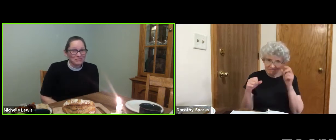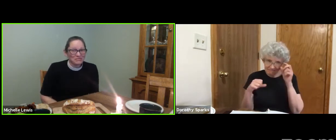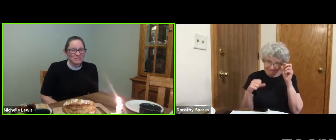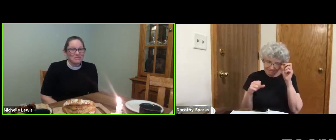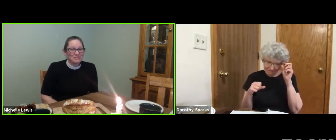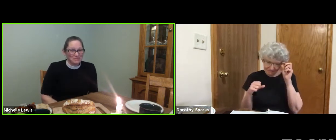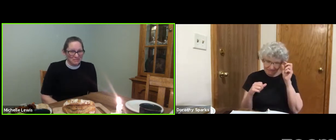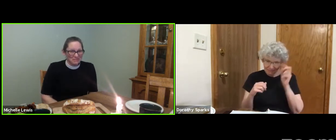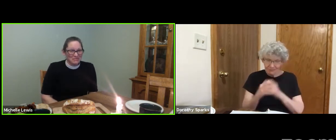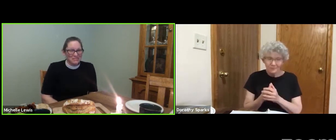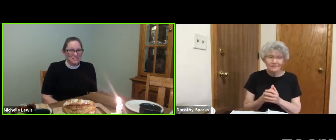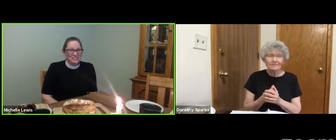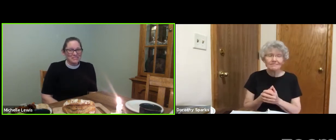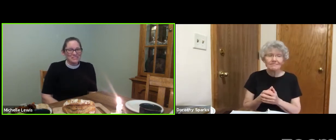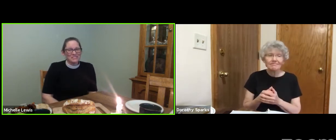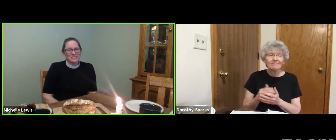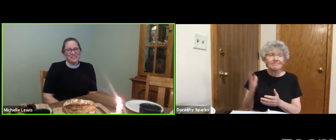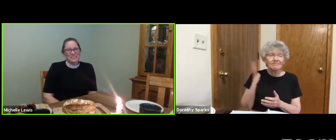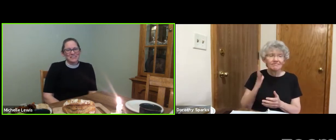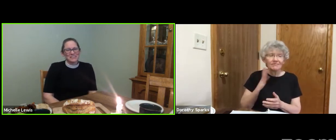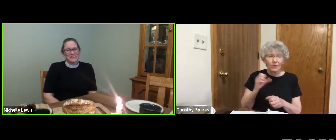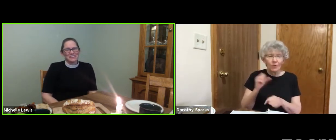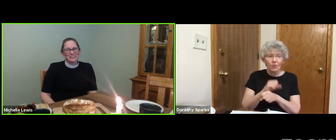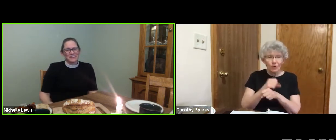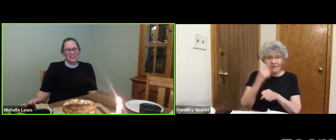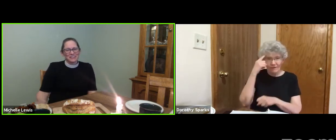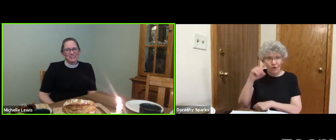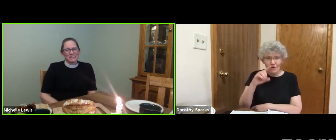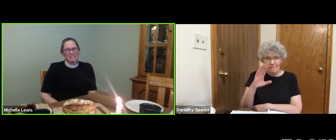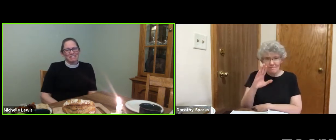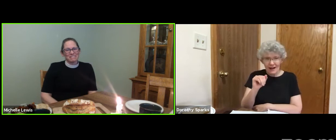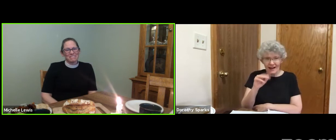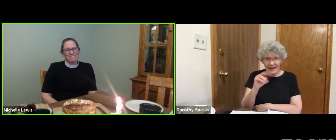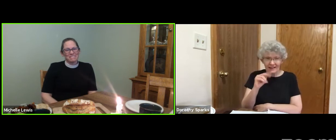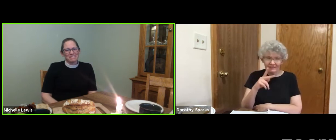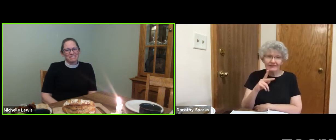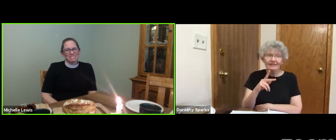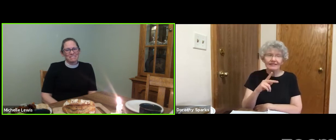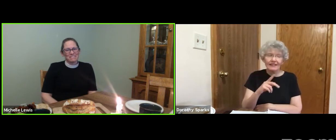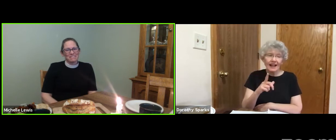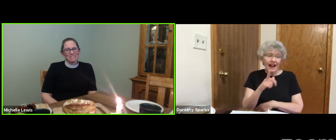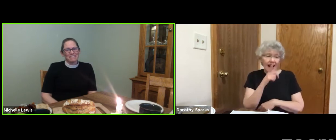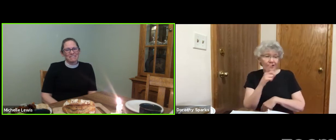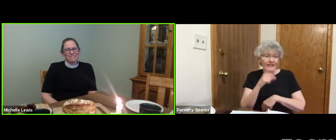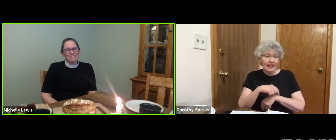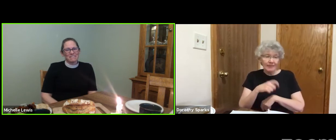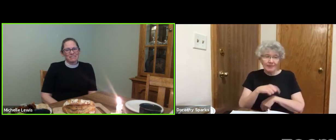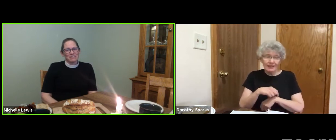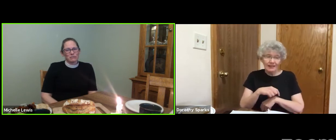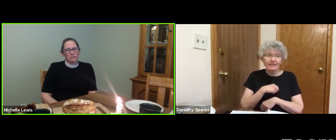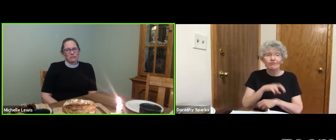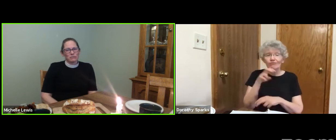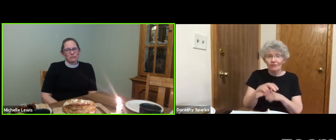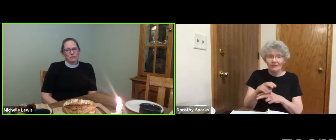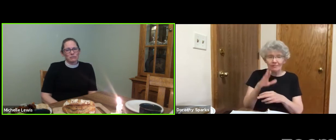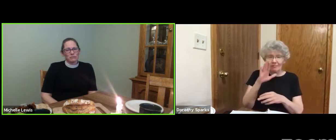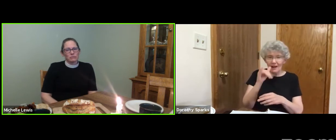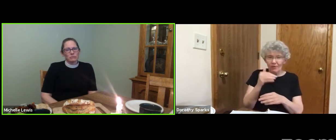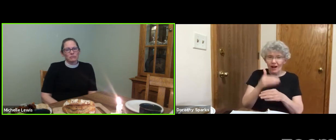I do have one meal I remember. Many years ago, I worked for a bank. And I was sitting down to eat my